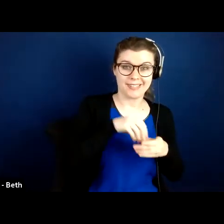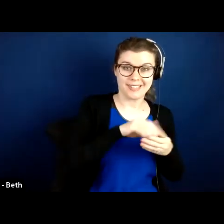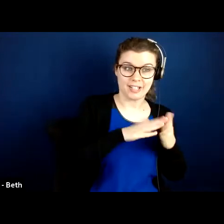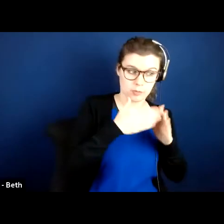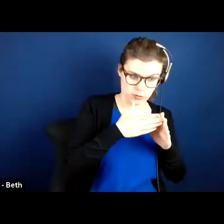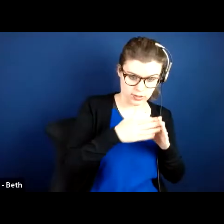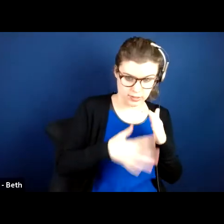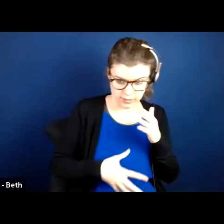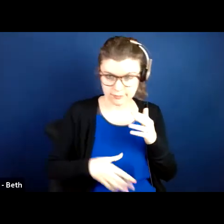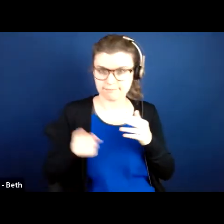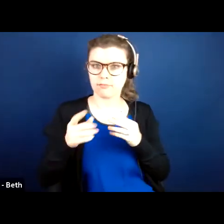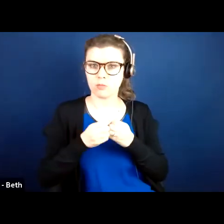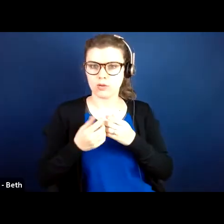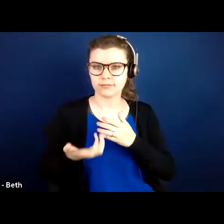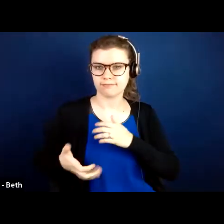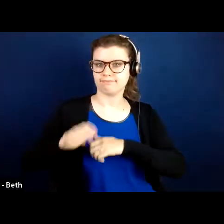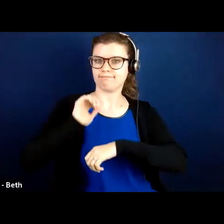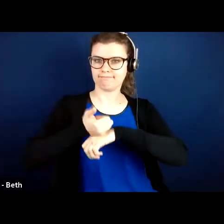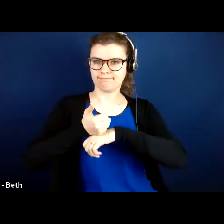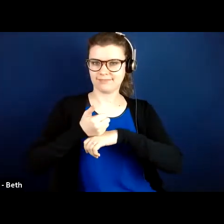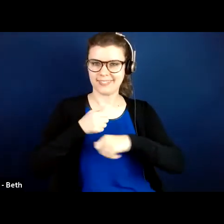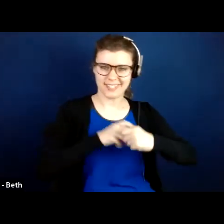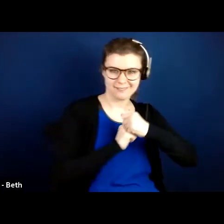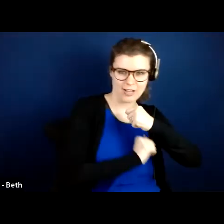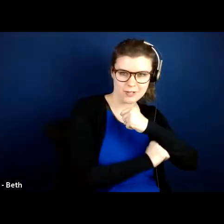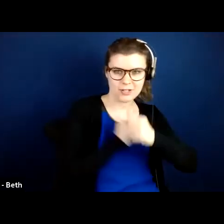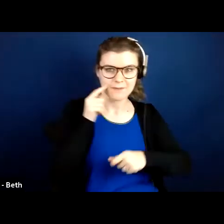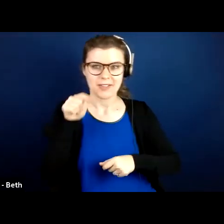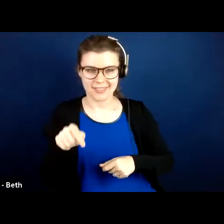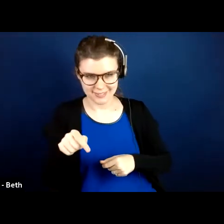focuses on the balance between health and transition to employment.